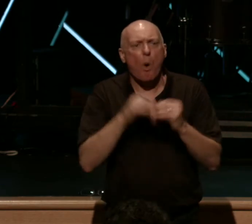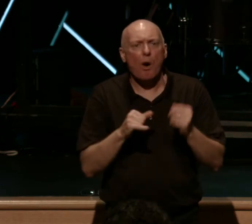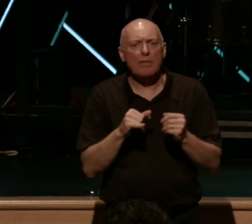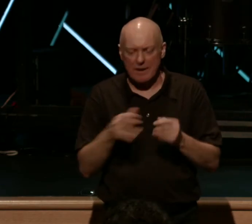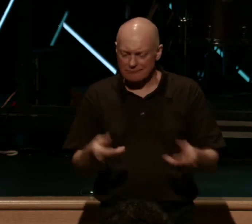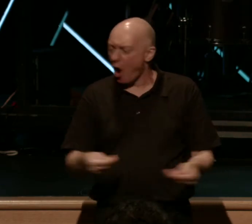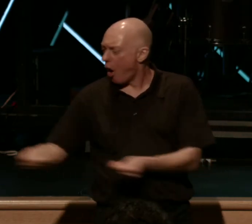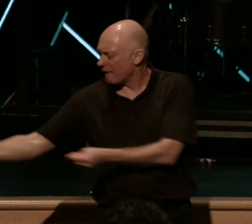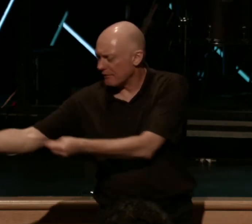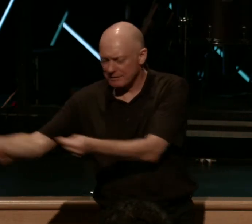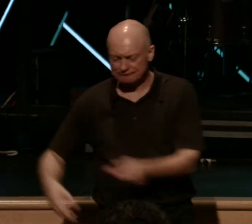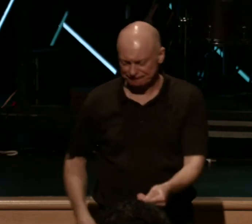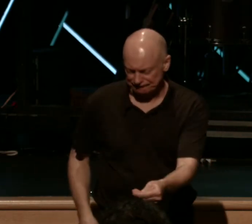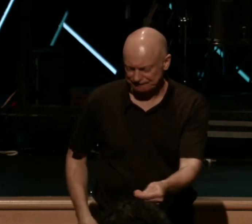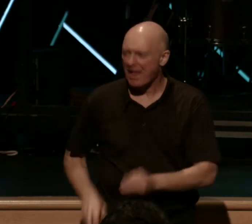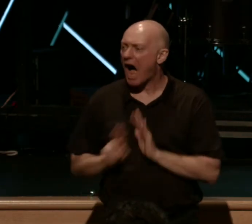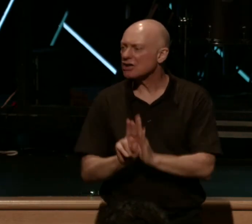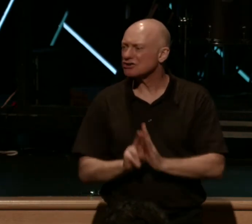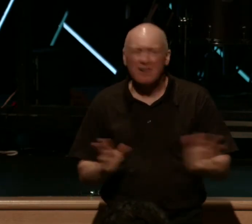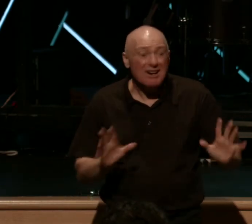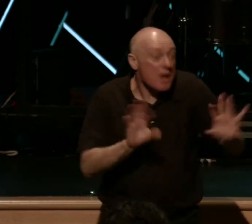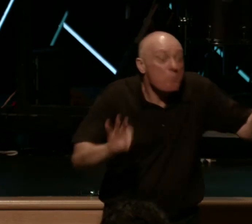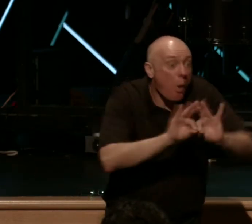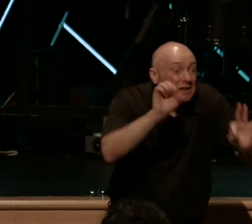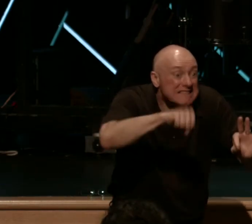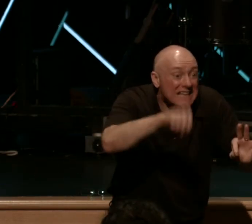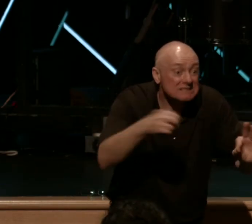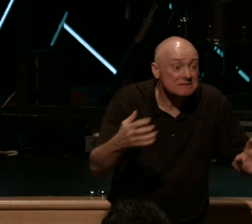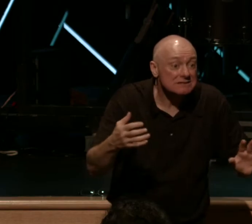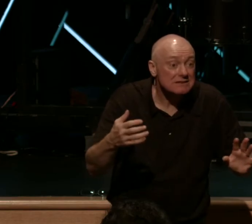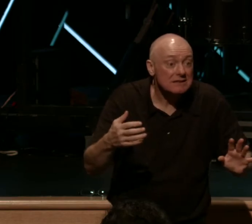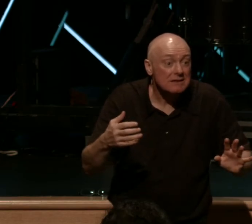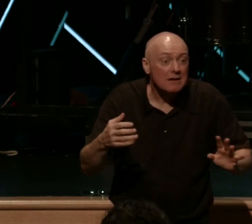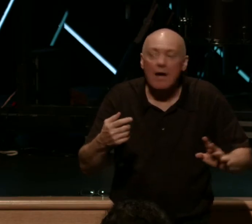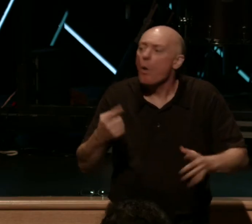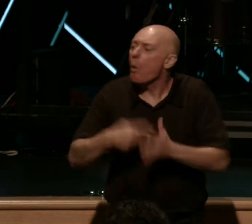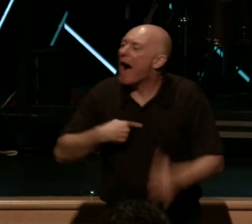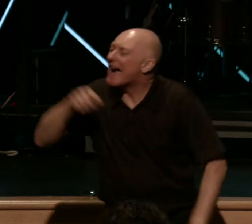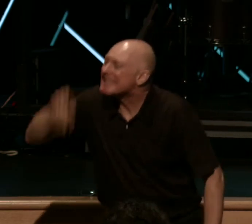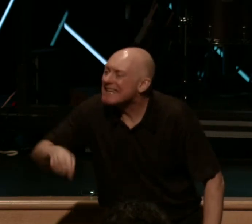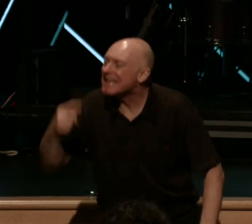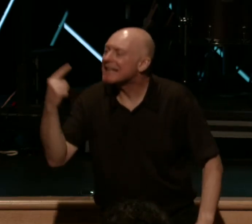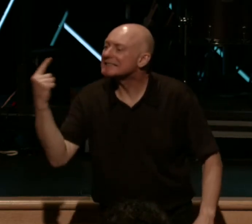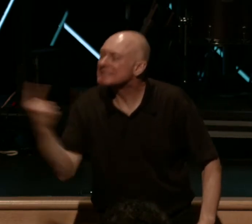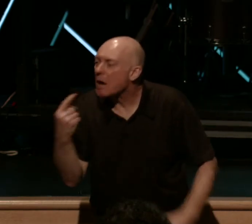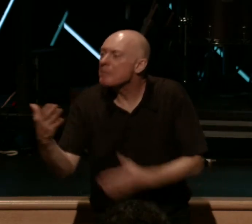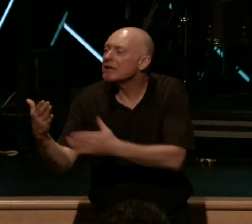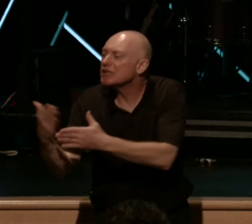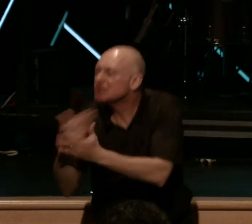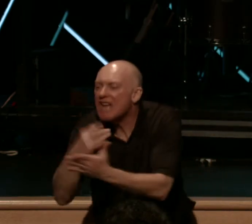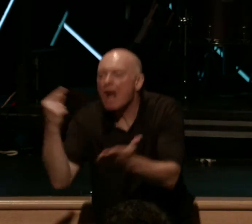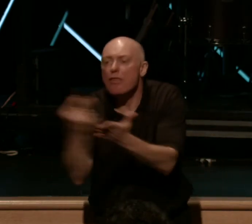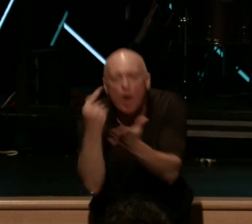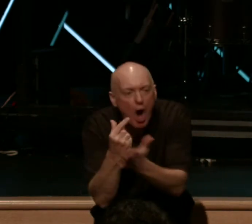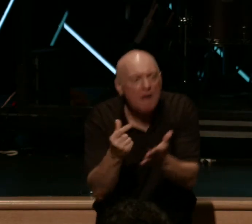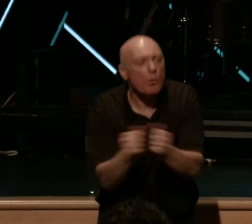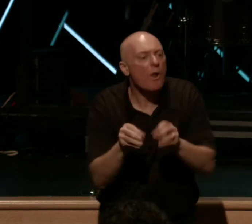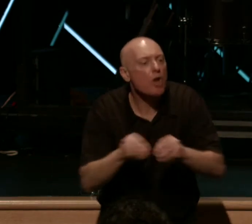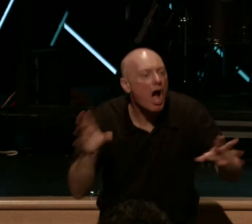offering as an usher. All of those things are important. He said, what I need is someone who can share the gospel with a lost person. Watch this.